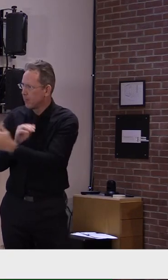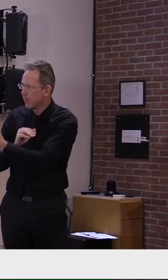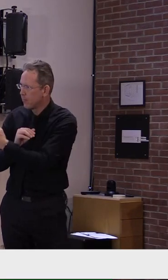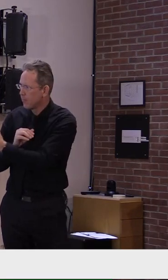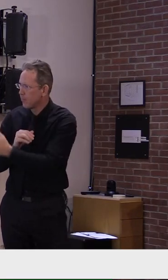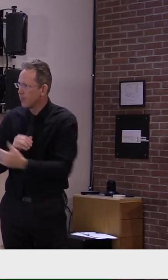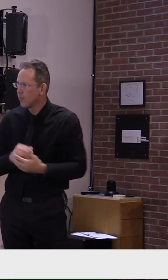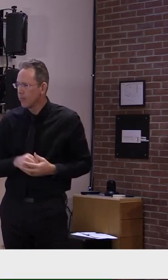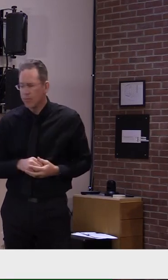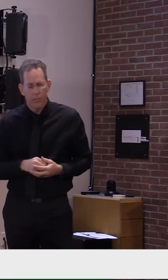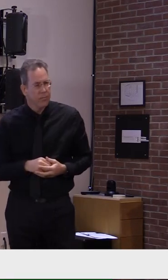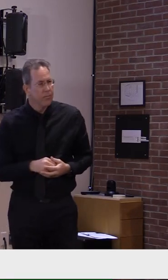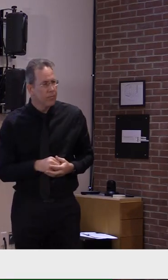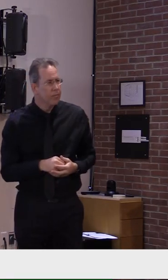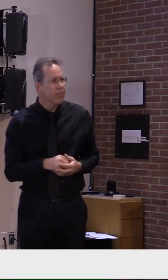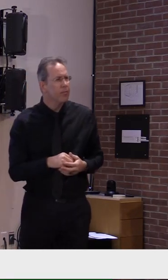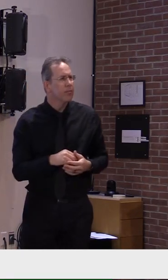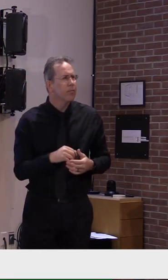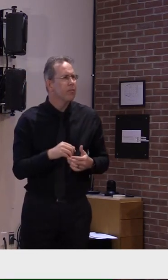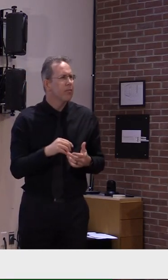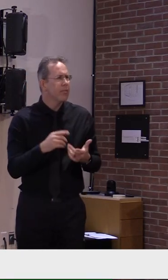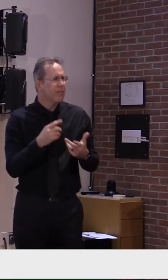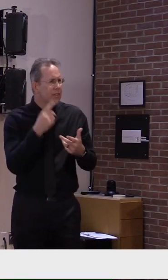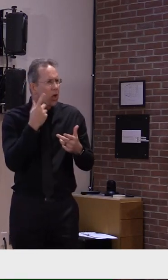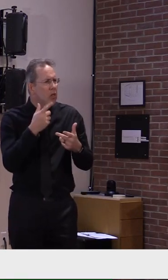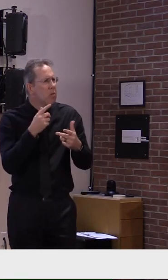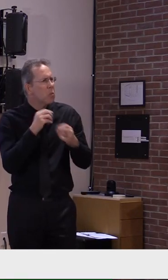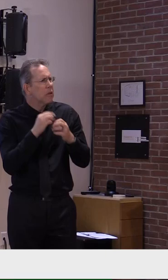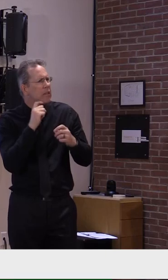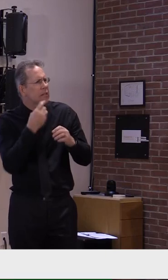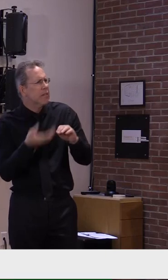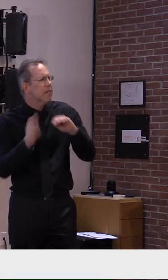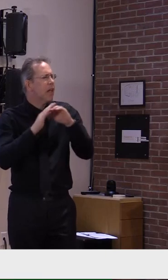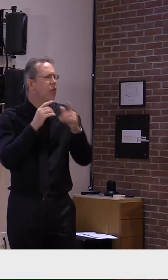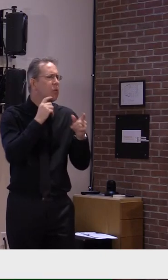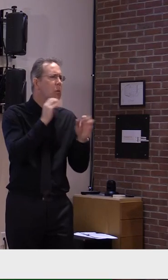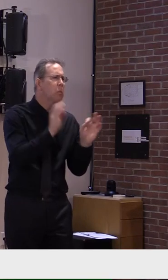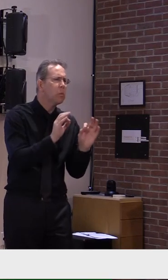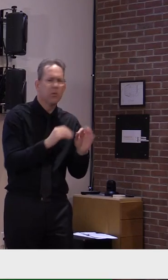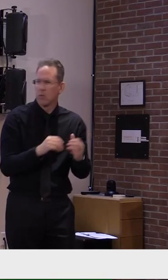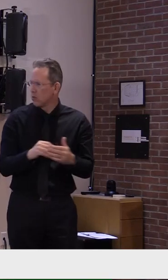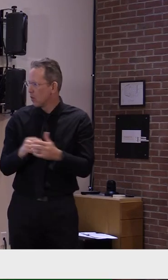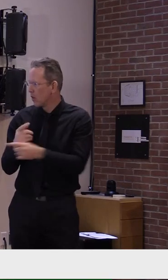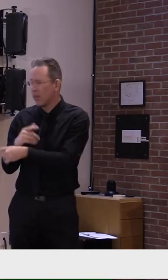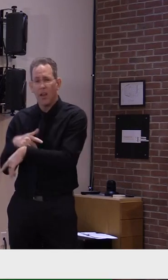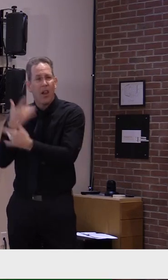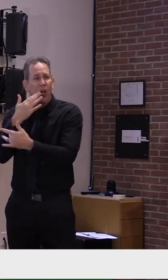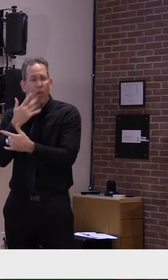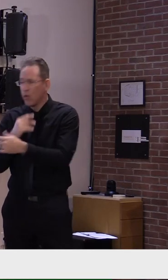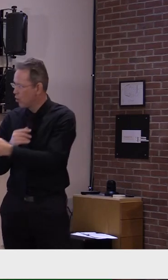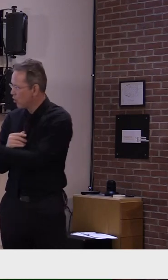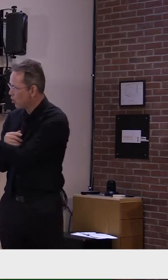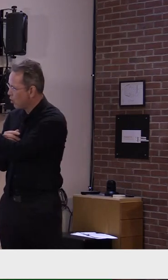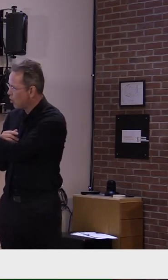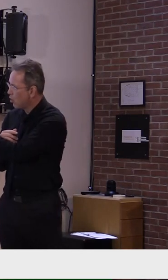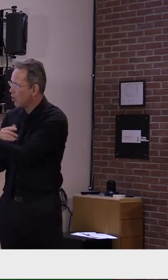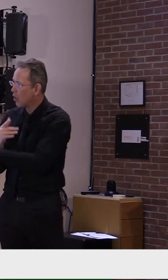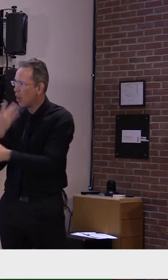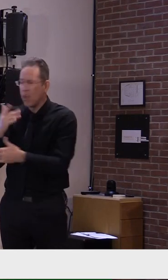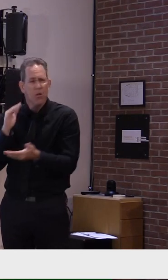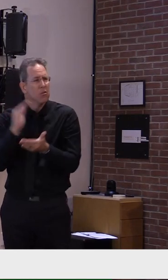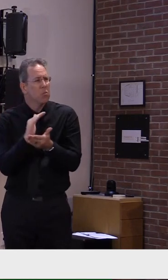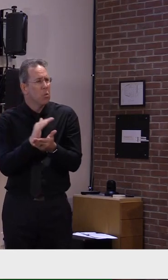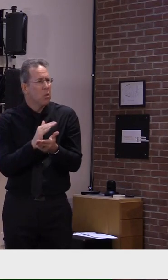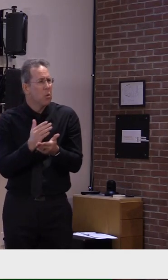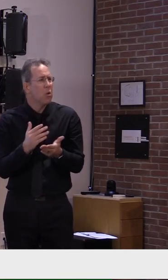than others. But I would point out that Washington County and Orange County here in Vermont do rank pretty high on this